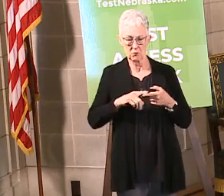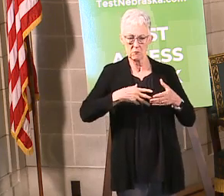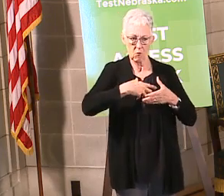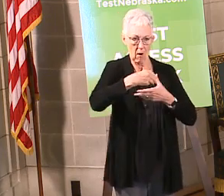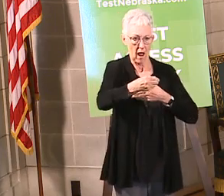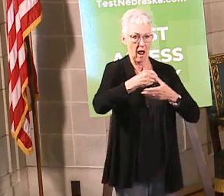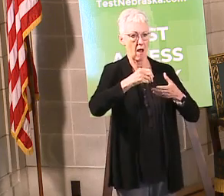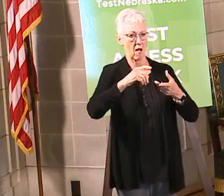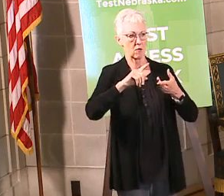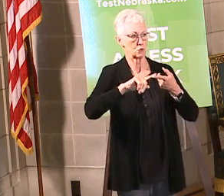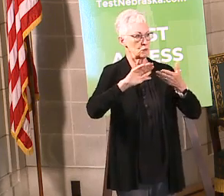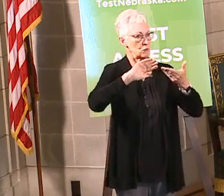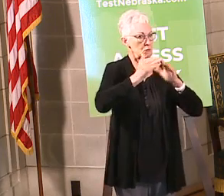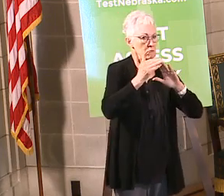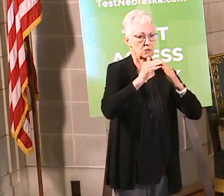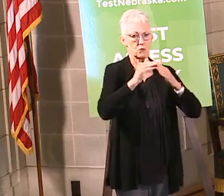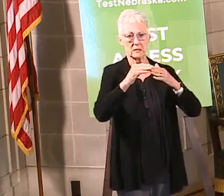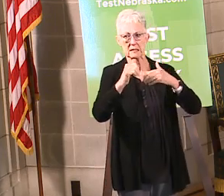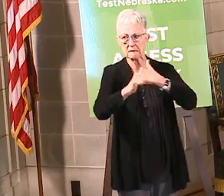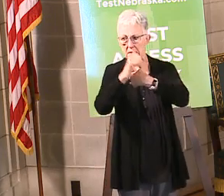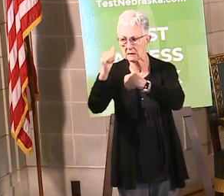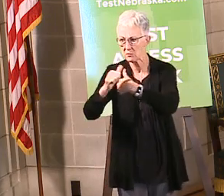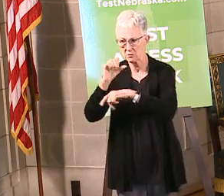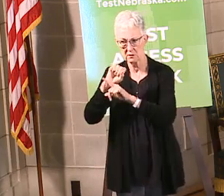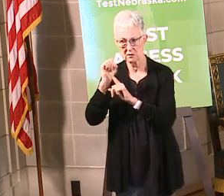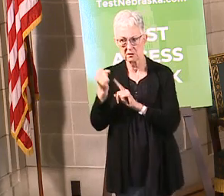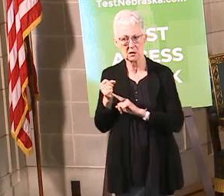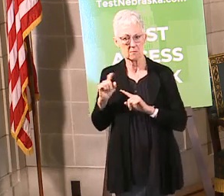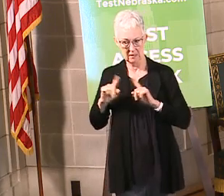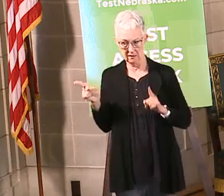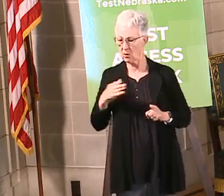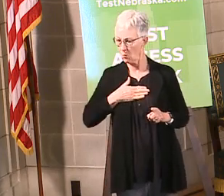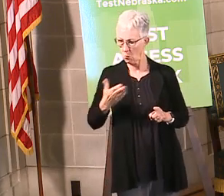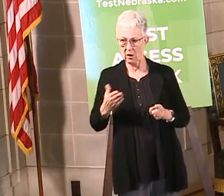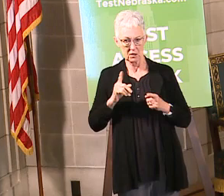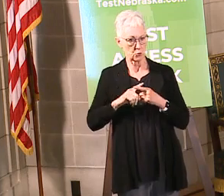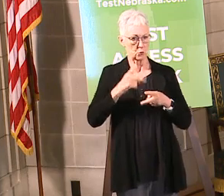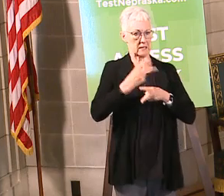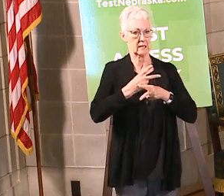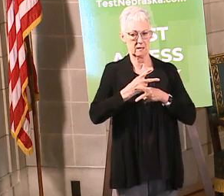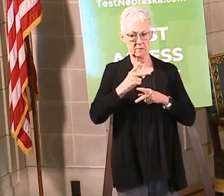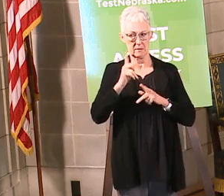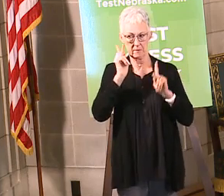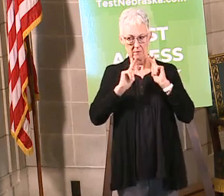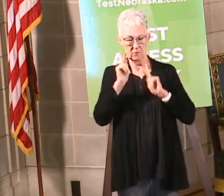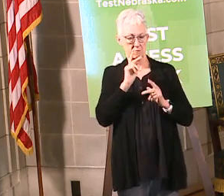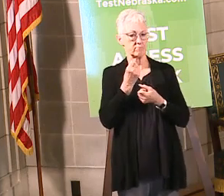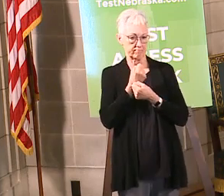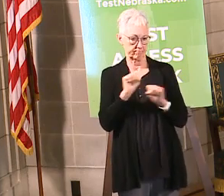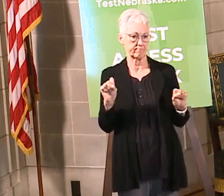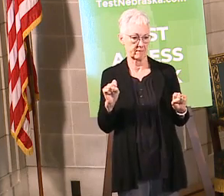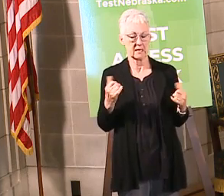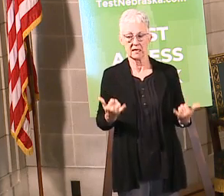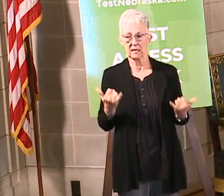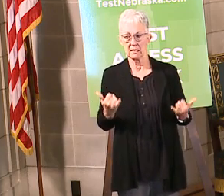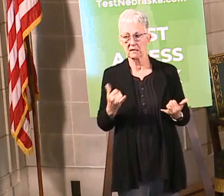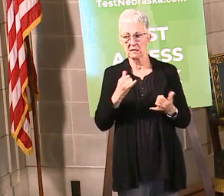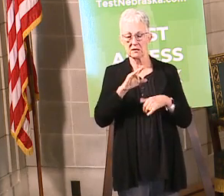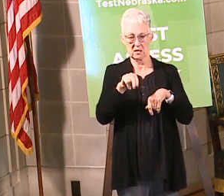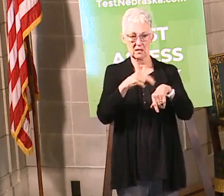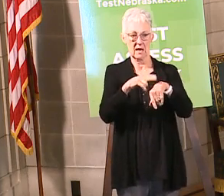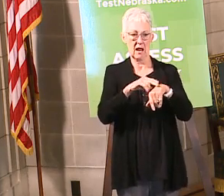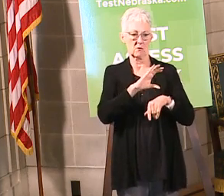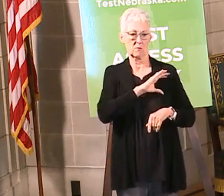keep us safe. And so we remember them at National Police Week, and then actually it's National Law Enforcement